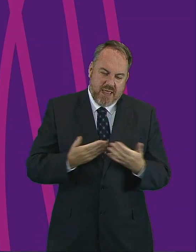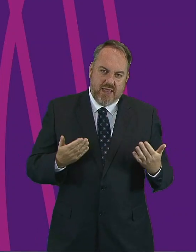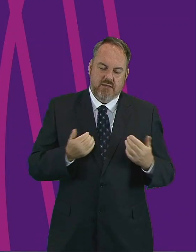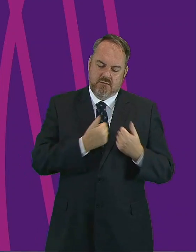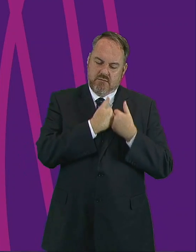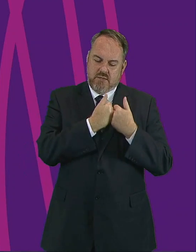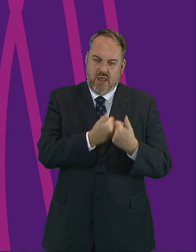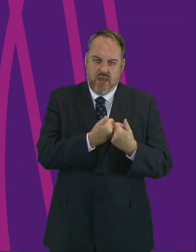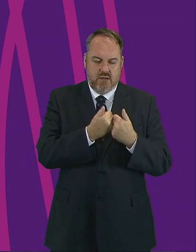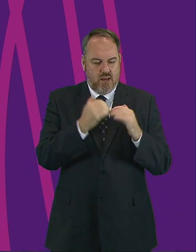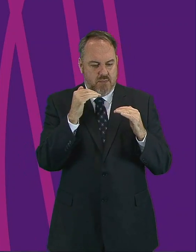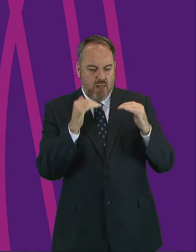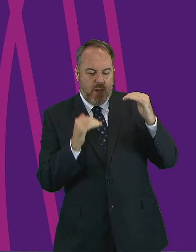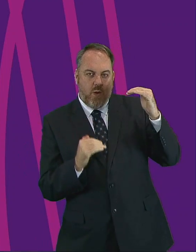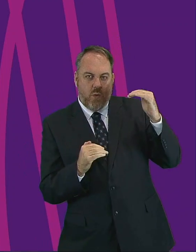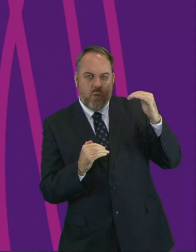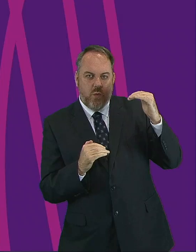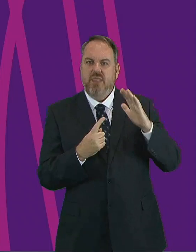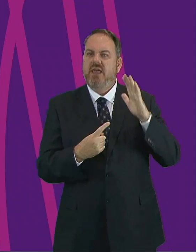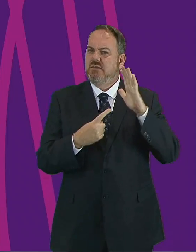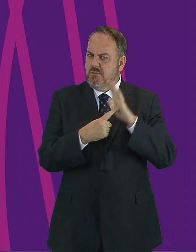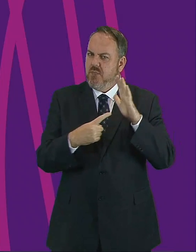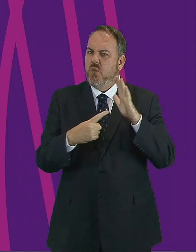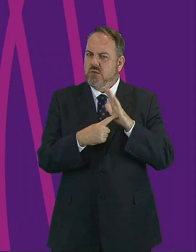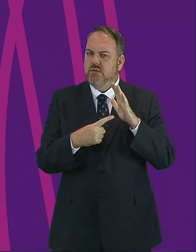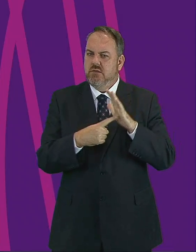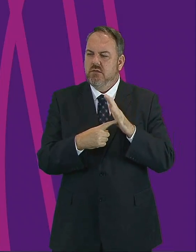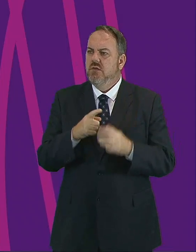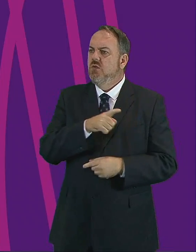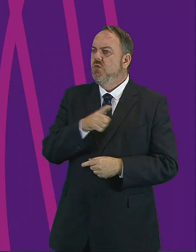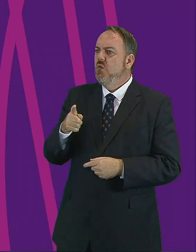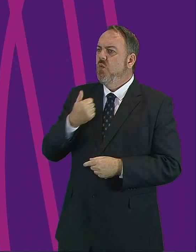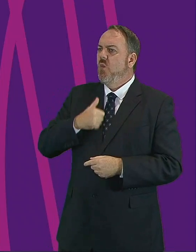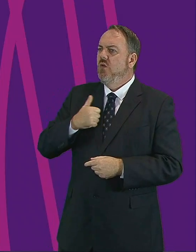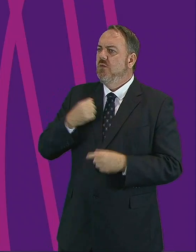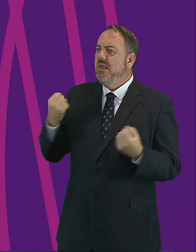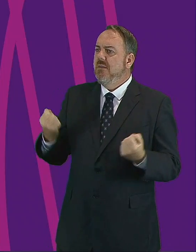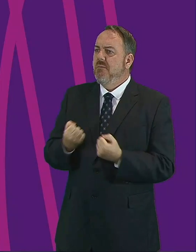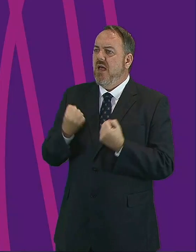all, must be the servant of all.